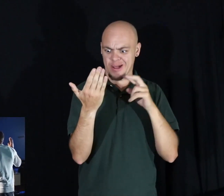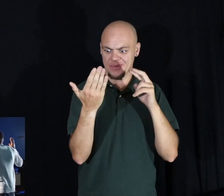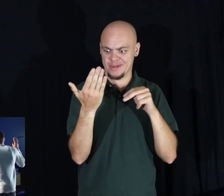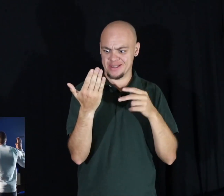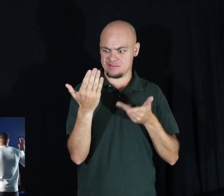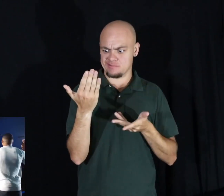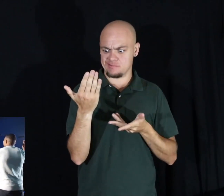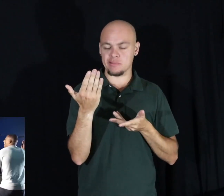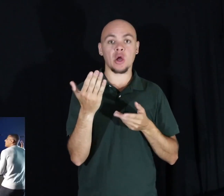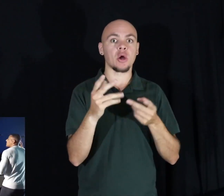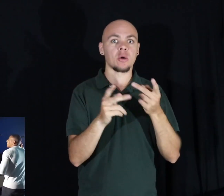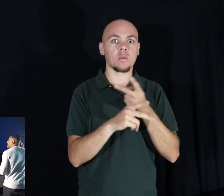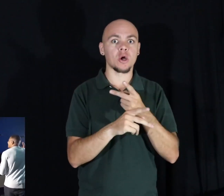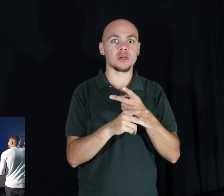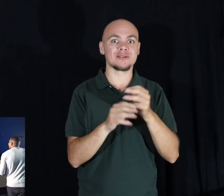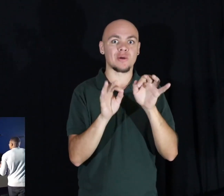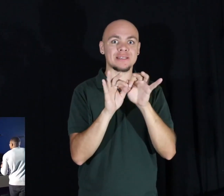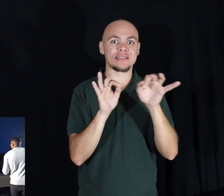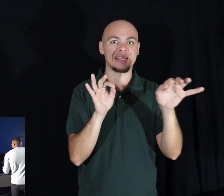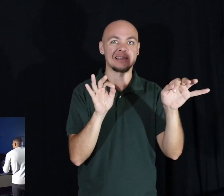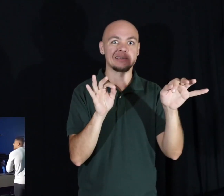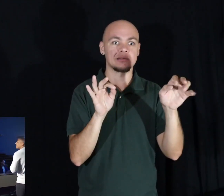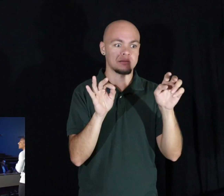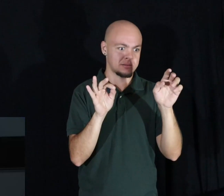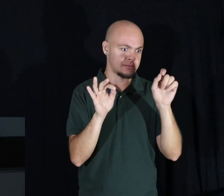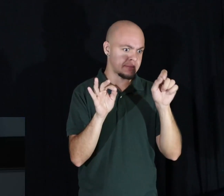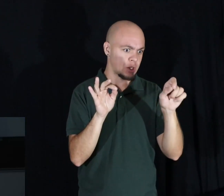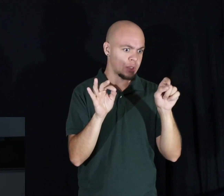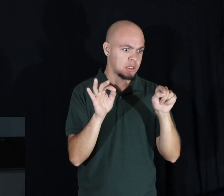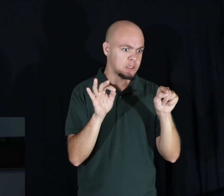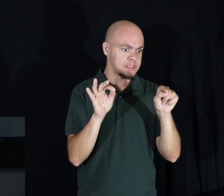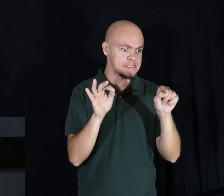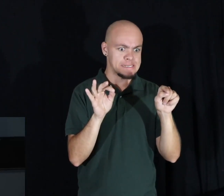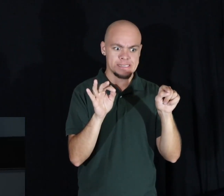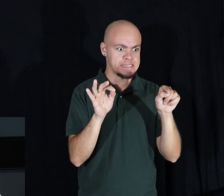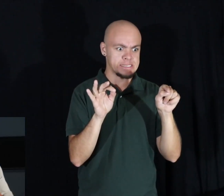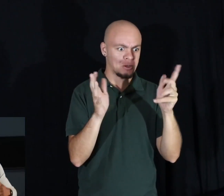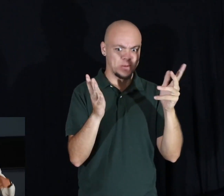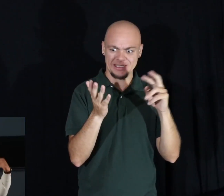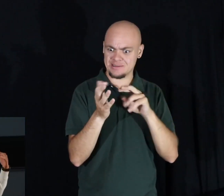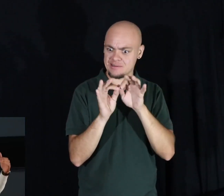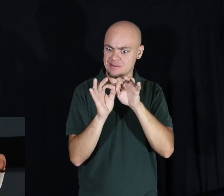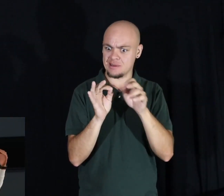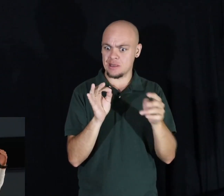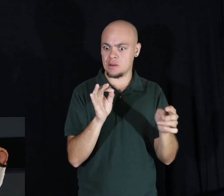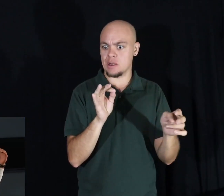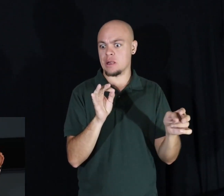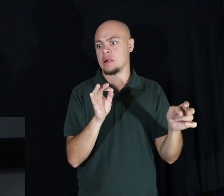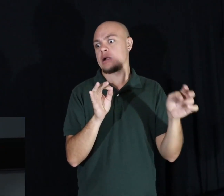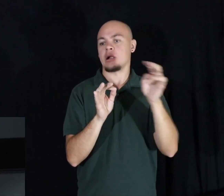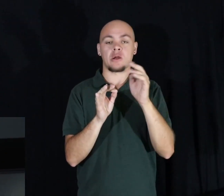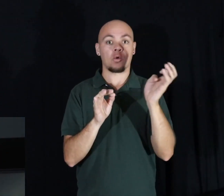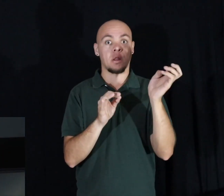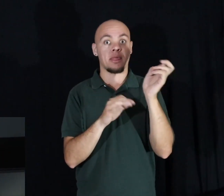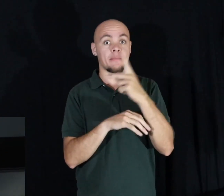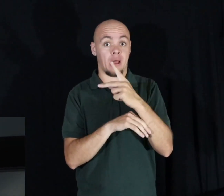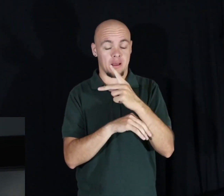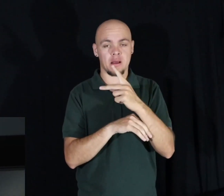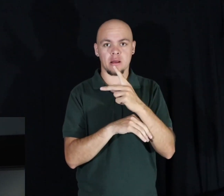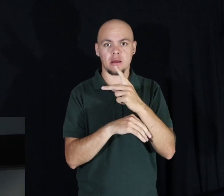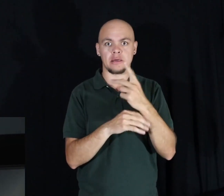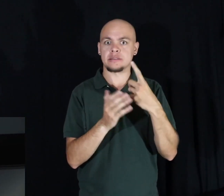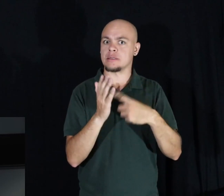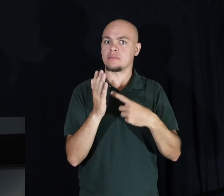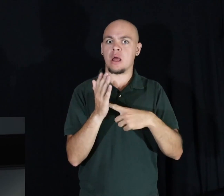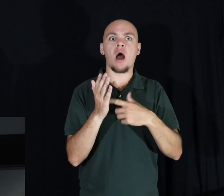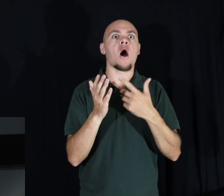Or even worse, the end of a sentence, myself included. And naturally we go back to the top of the page hoping this time somehow